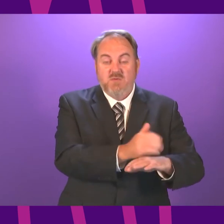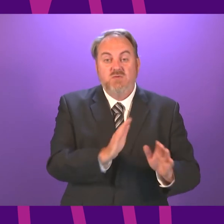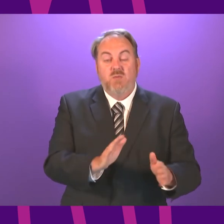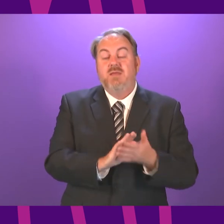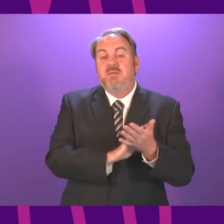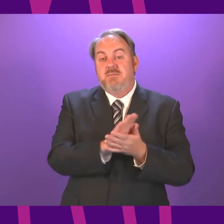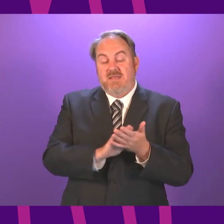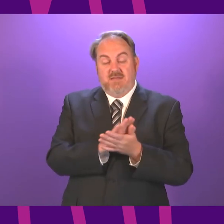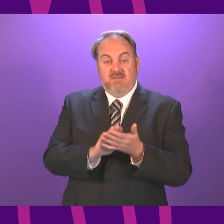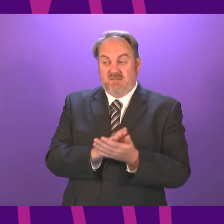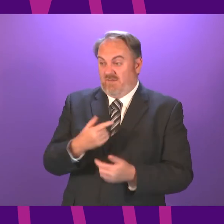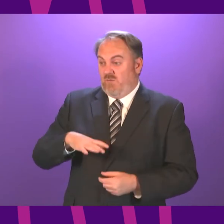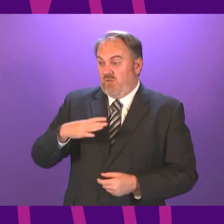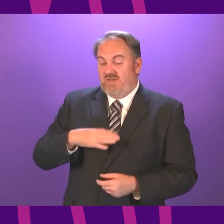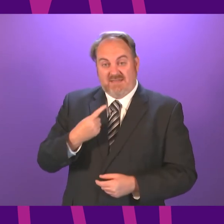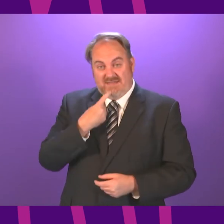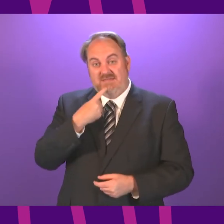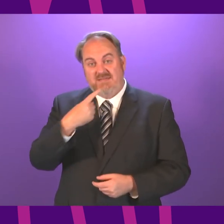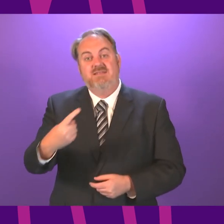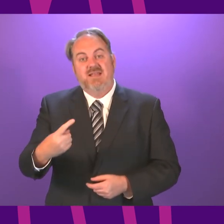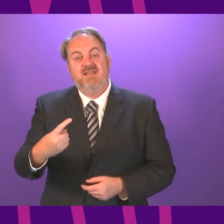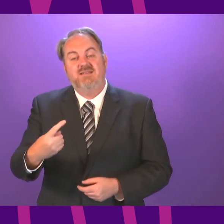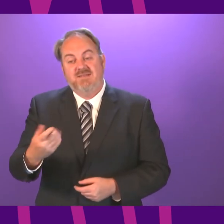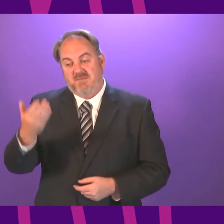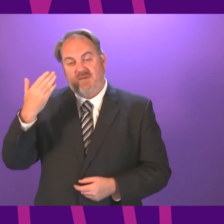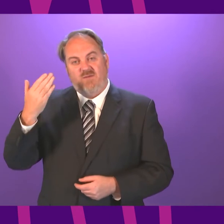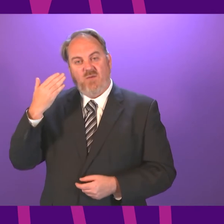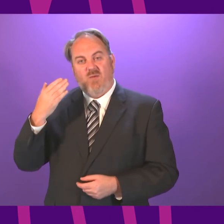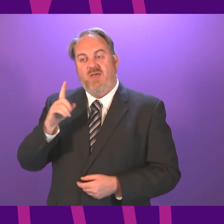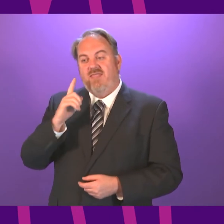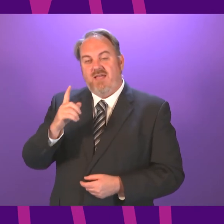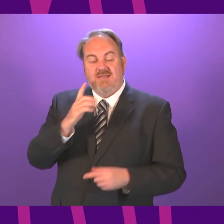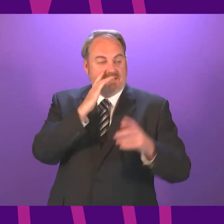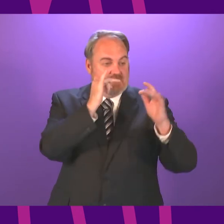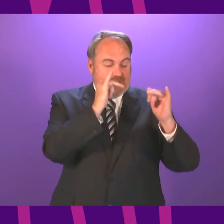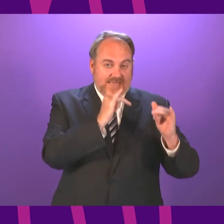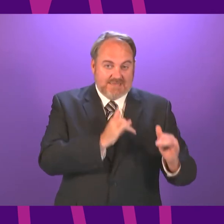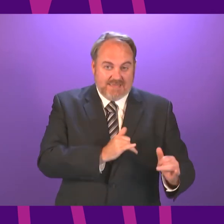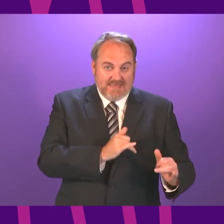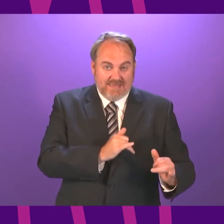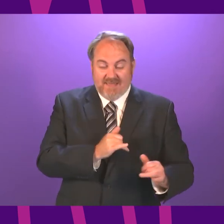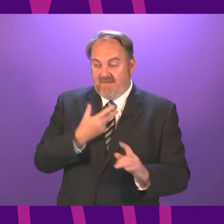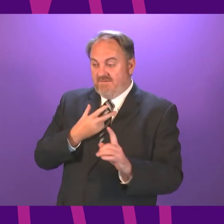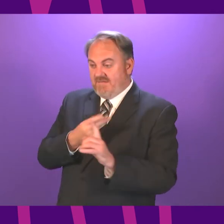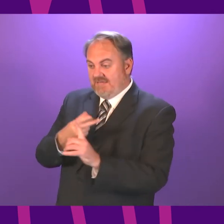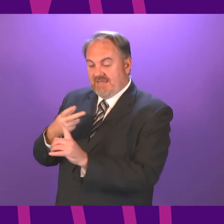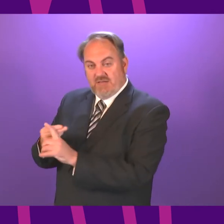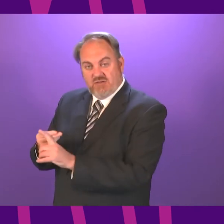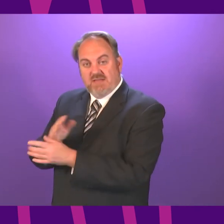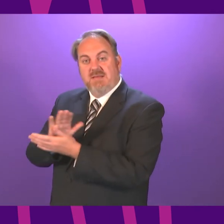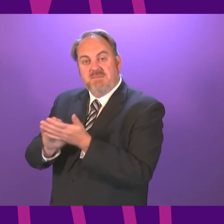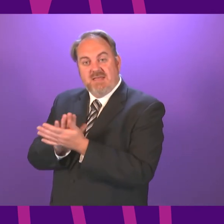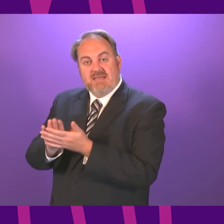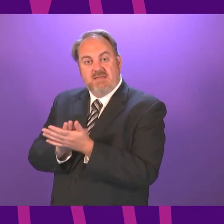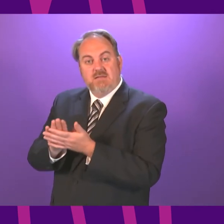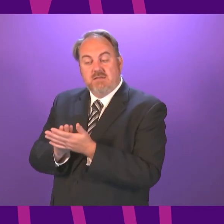alluded to this in my statement – we will consider whether testing in future, coupled with vaccination, can lead to a different approach to